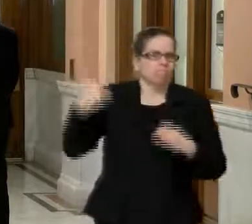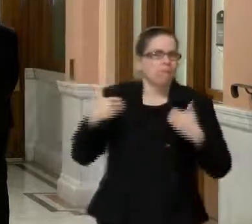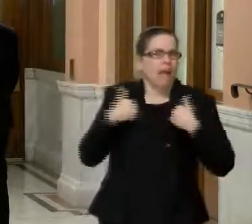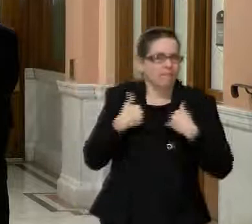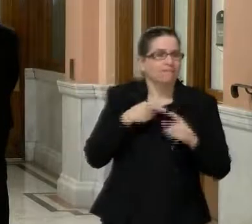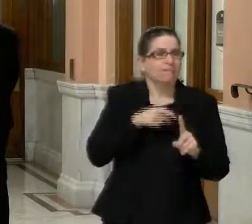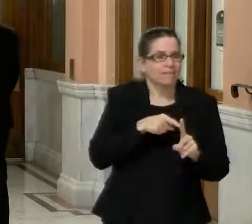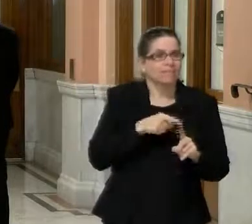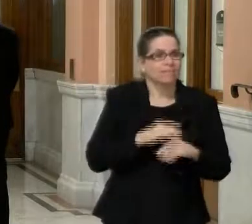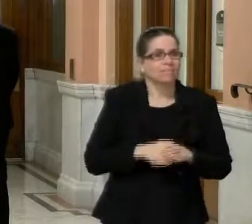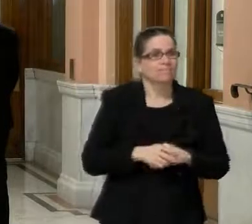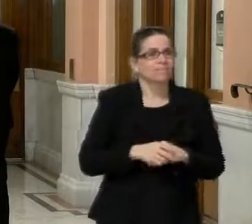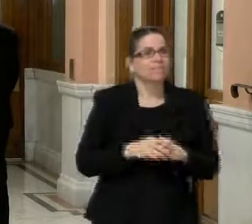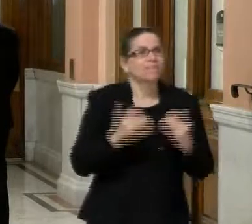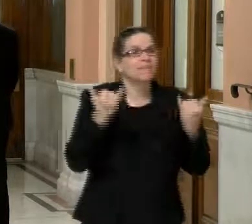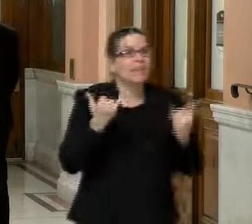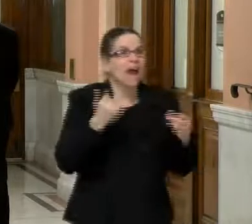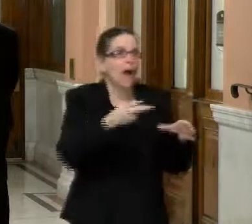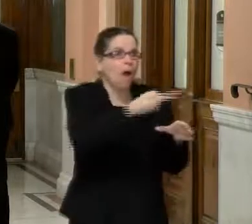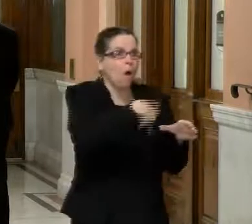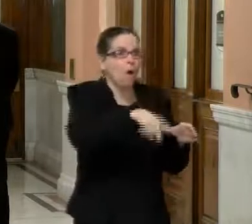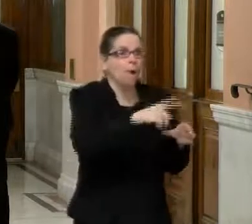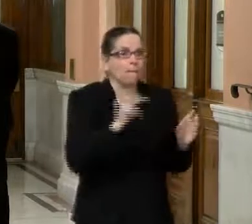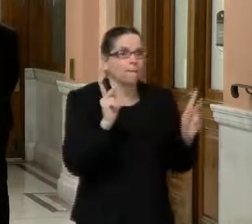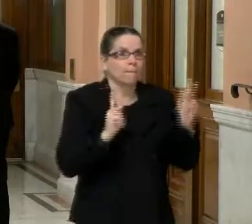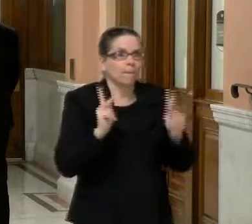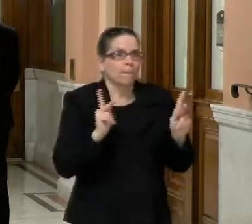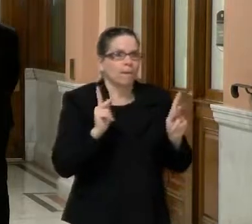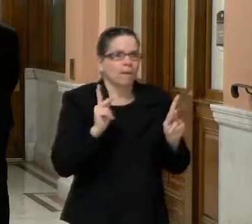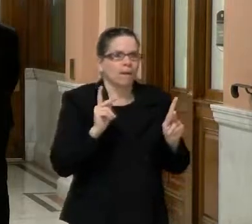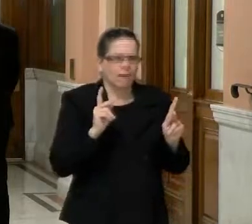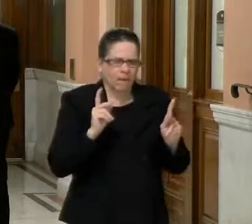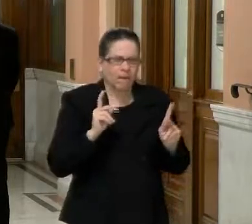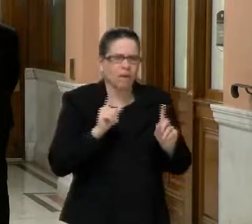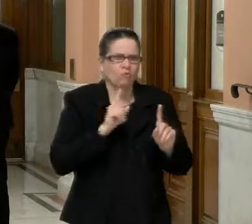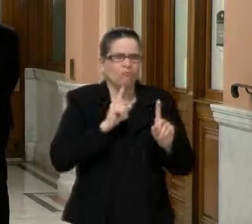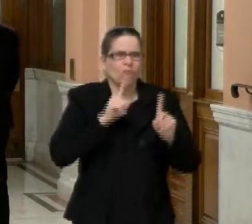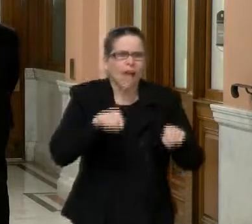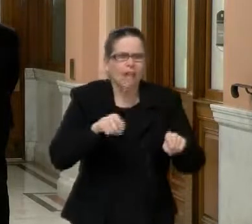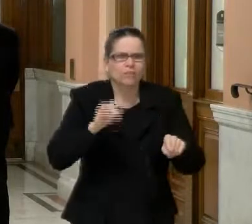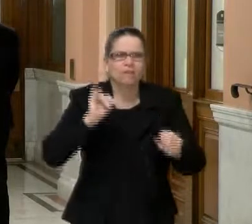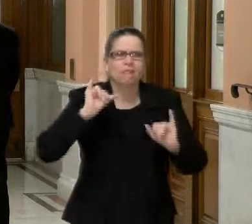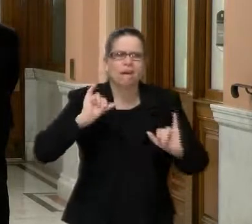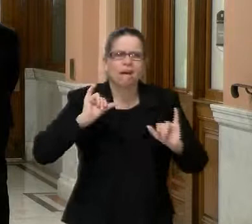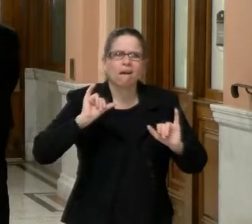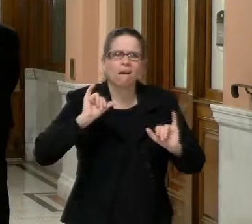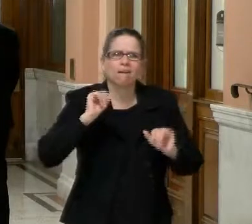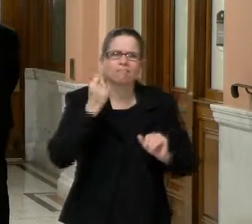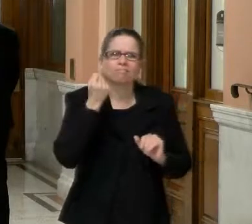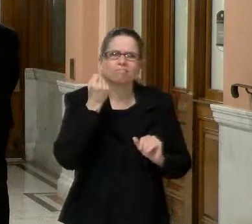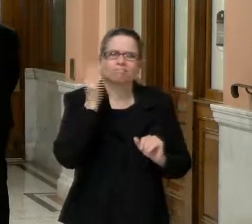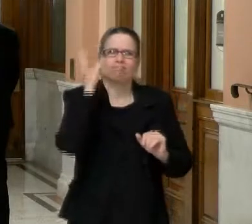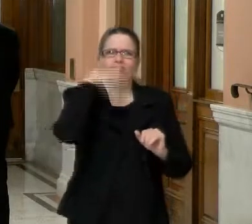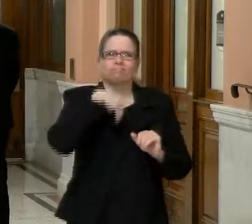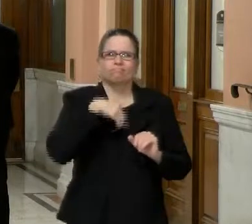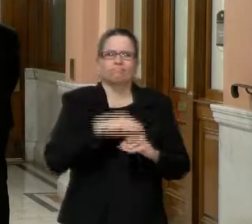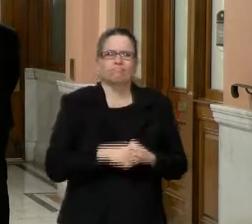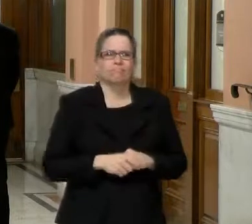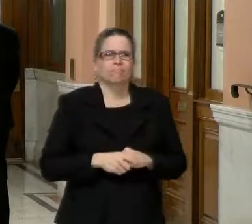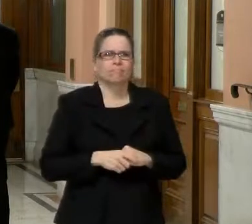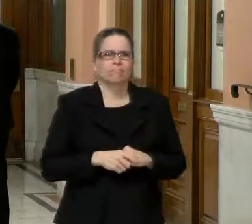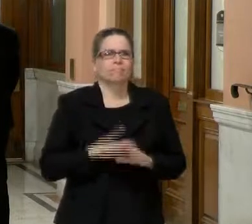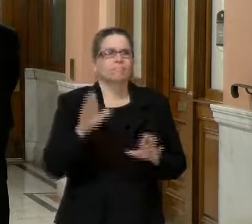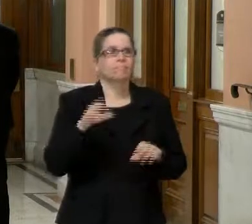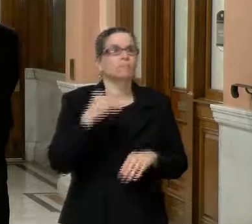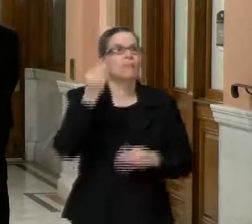they seem to have a little bit more likelihood for reactivity. So what we've been advising people when they call, you know, I had COVID. I